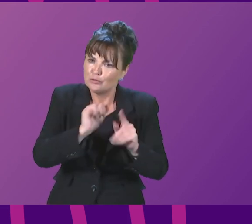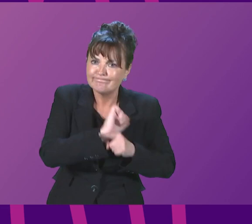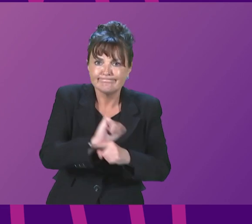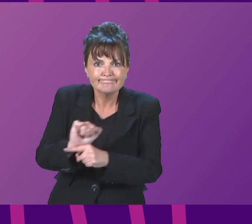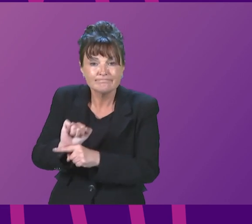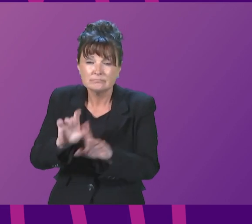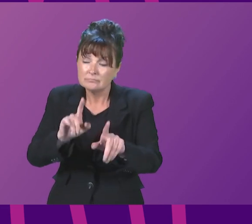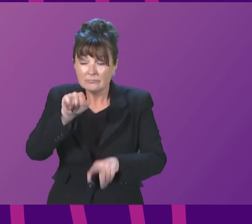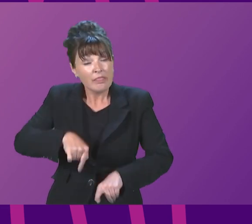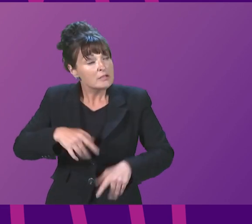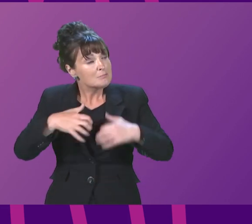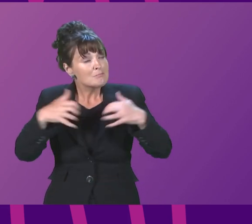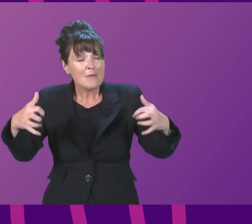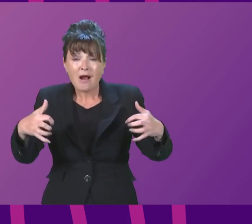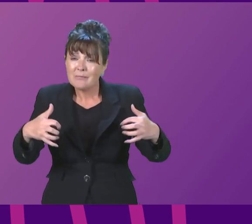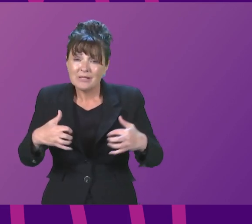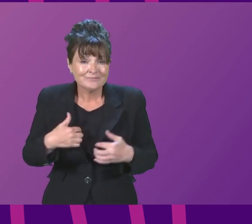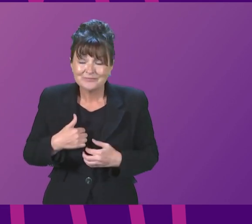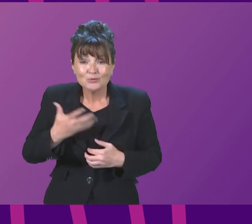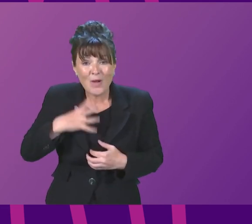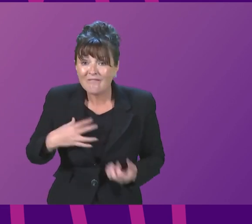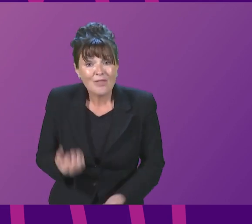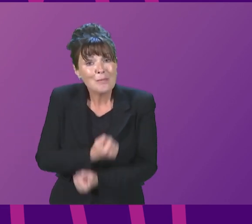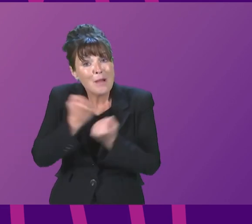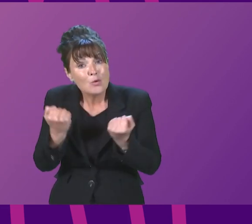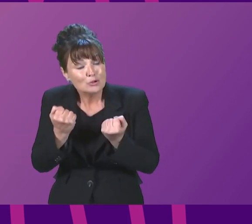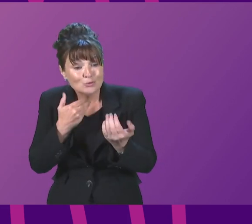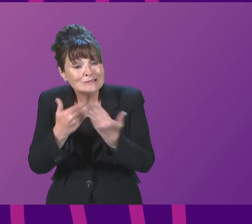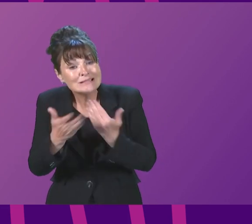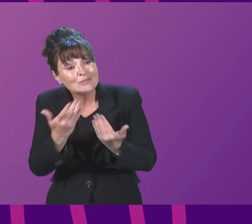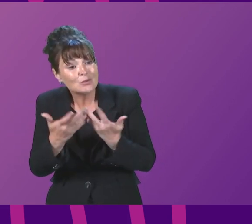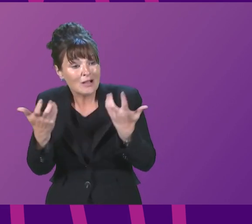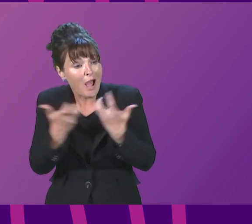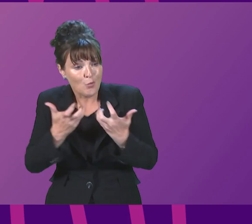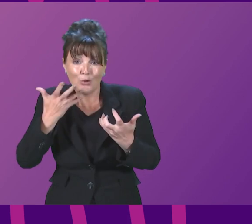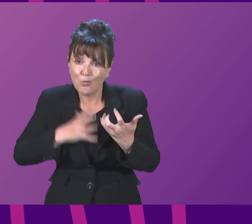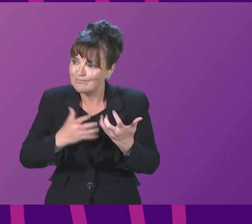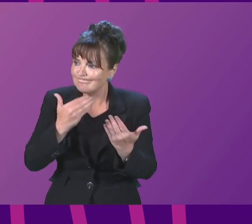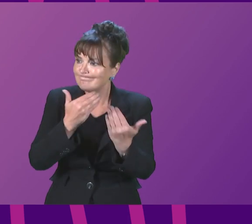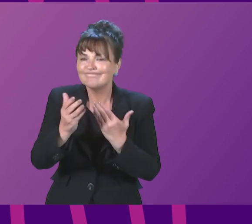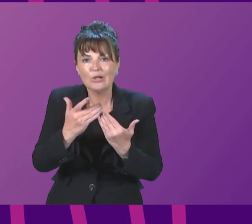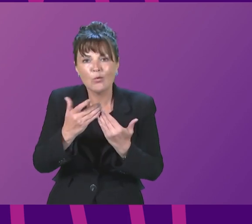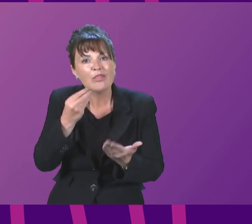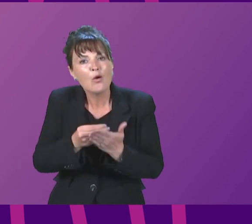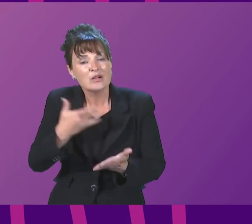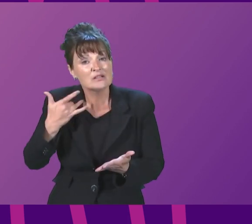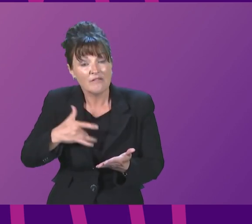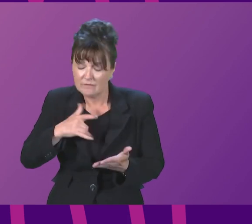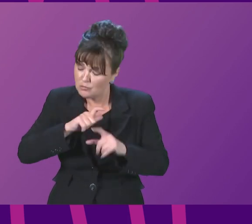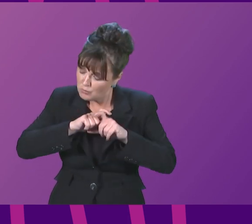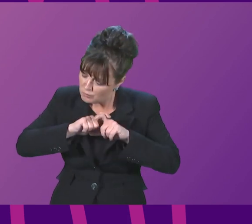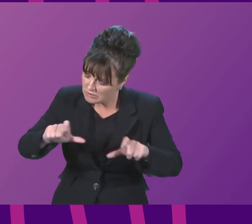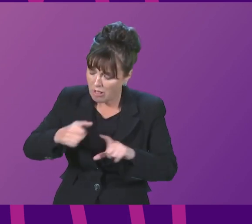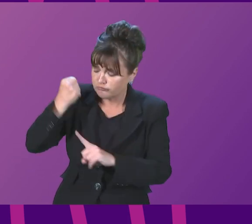not yet have the levers we desperately need to respond fully to the cost of living crisis therefore we will also continue to urge the UK Government to